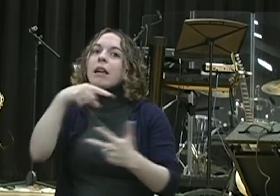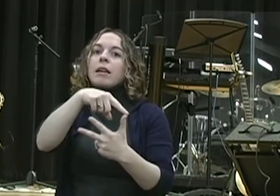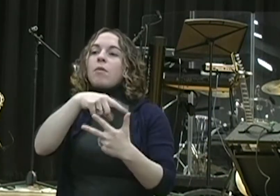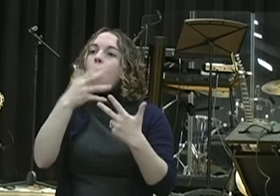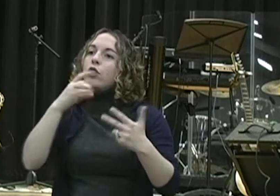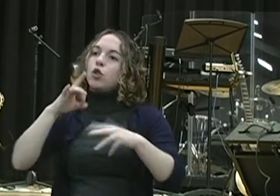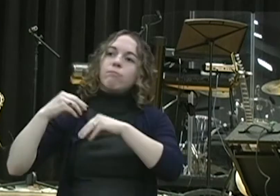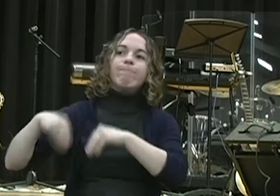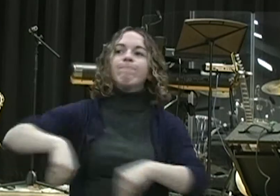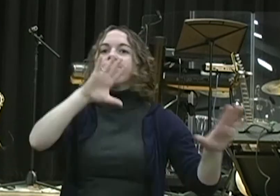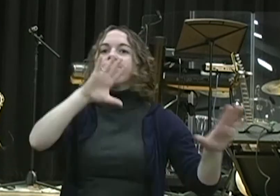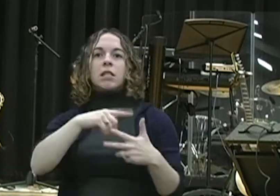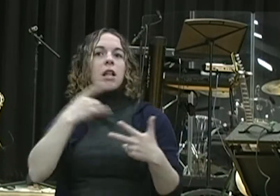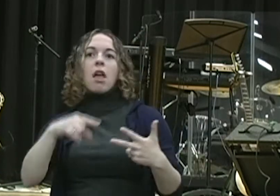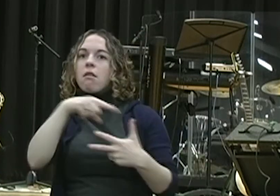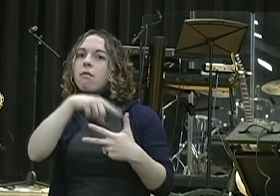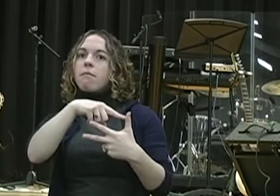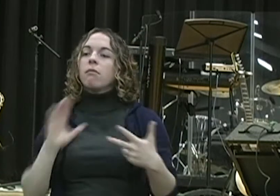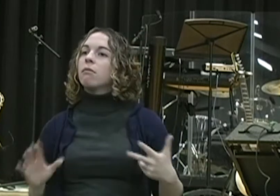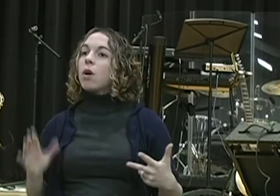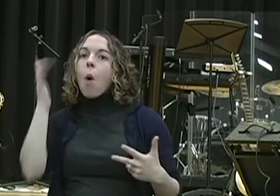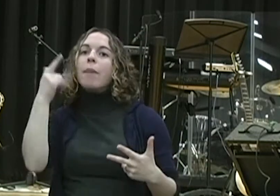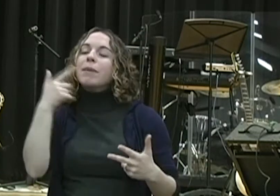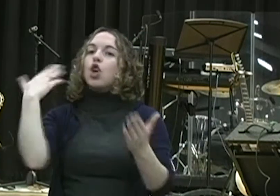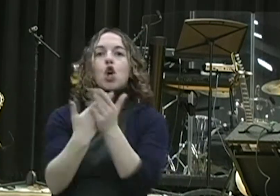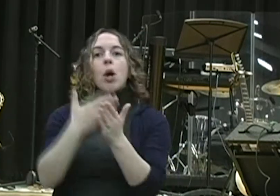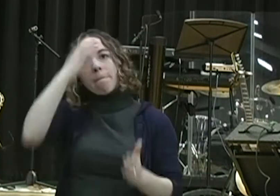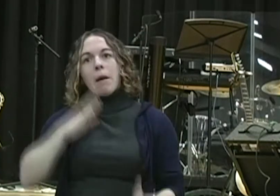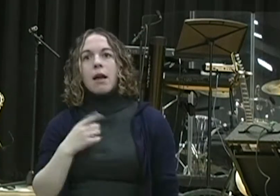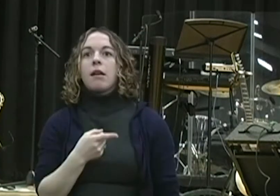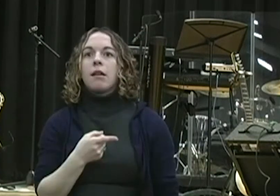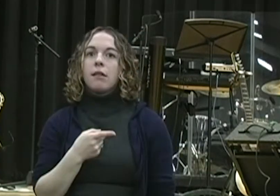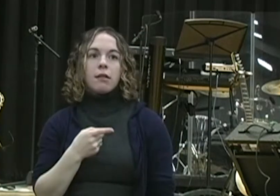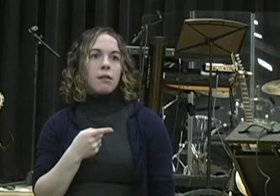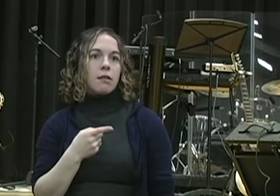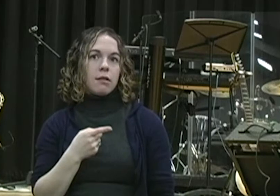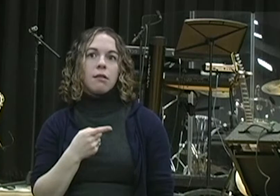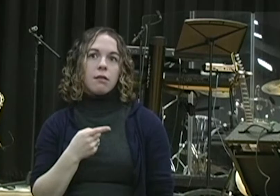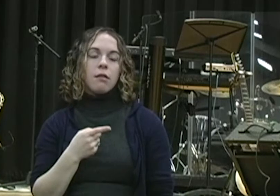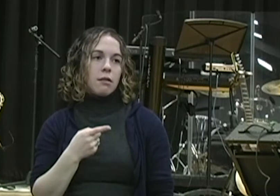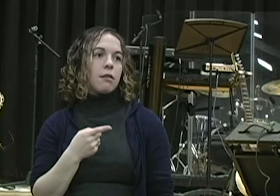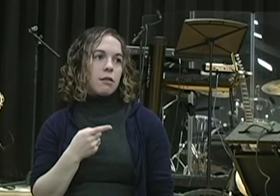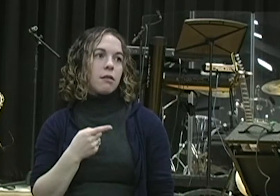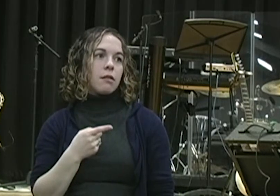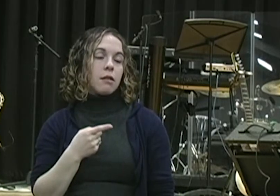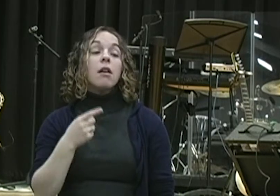had his whole life and his whole administration under a microscope. Because all these great minds that were helping run the nation